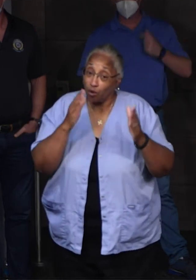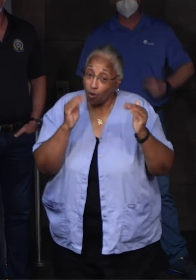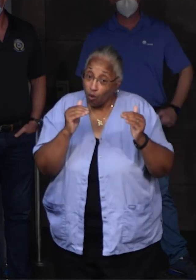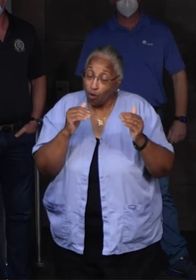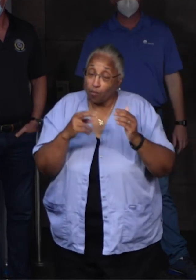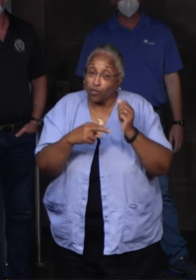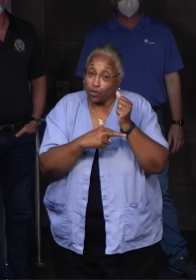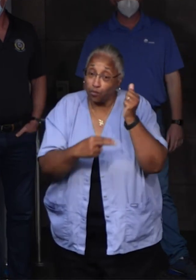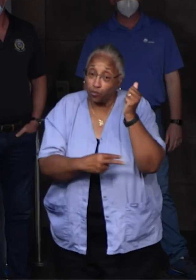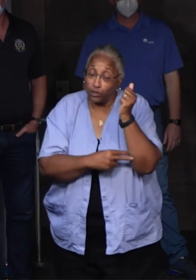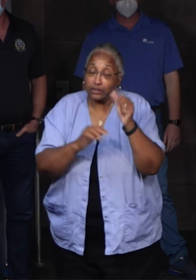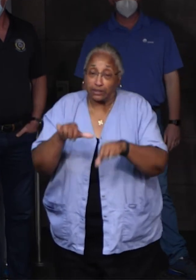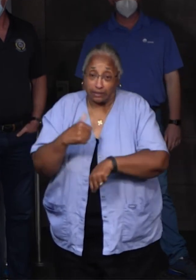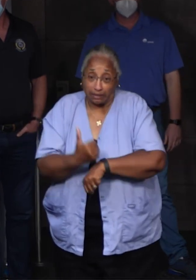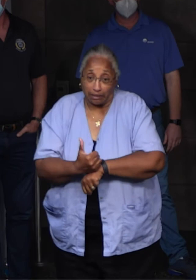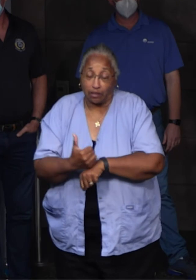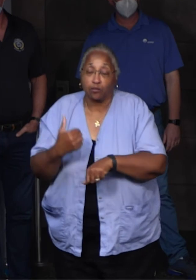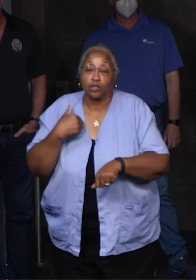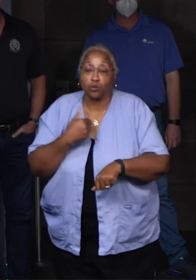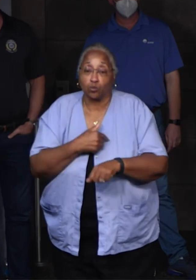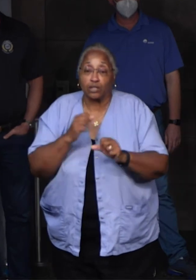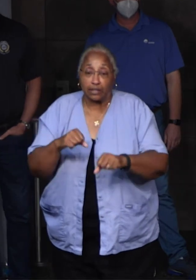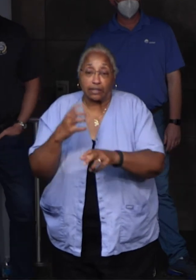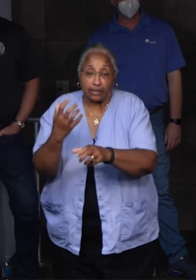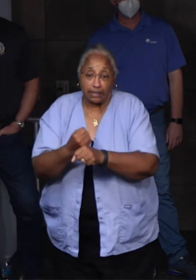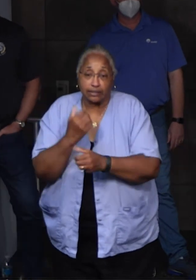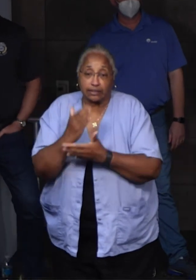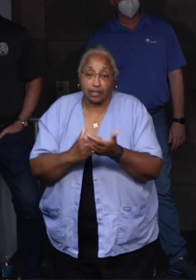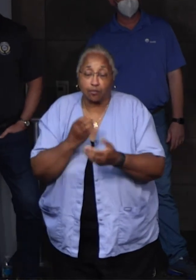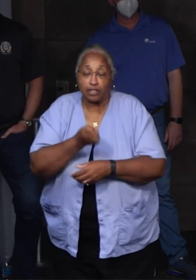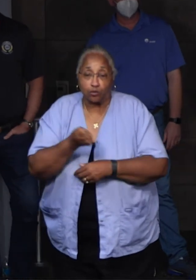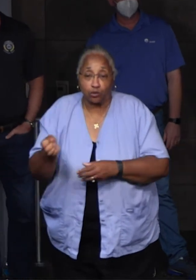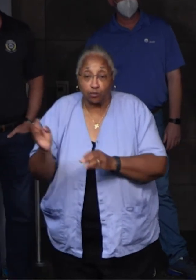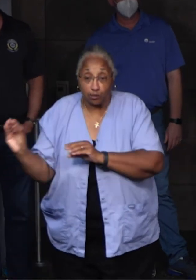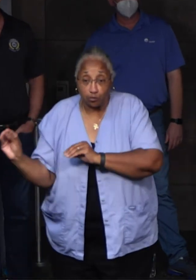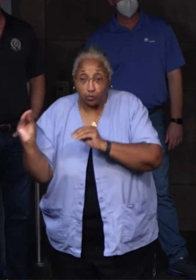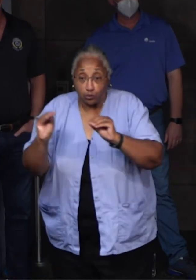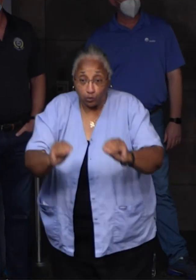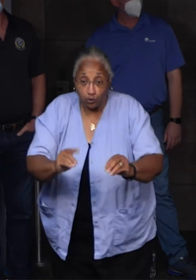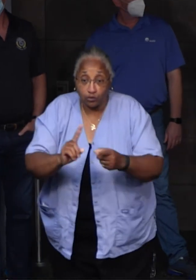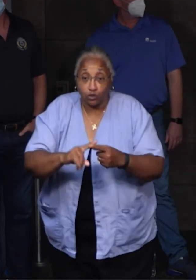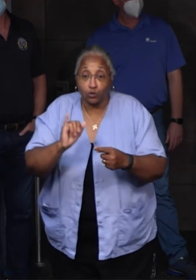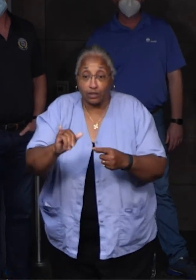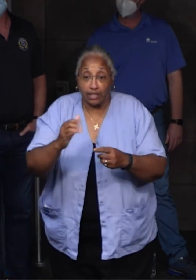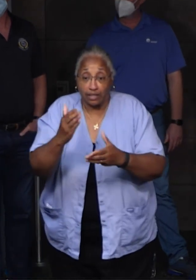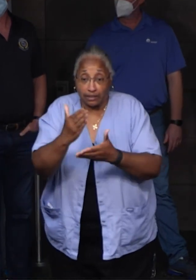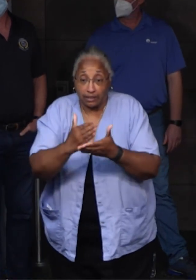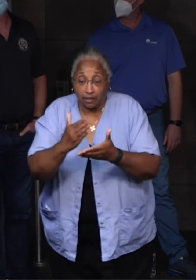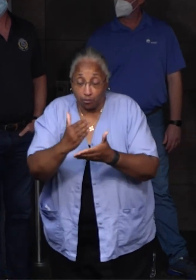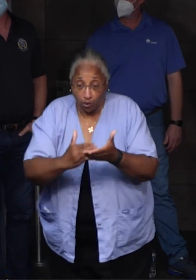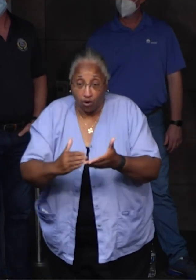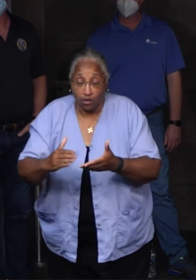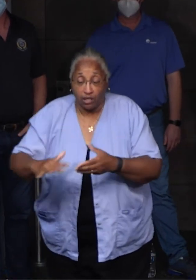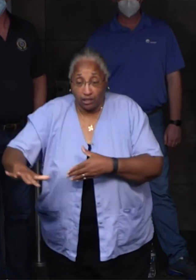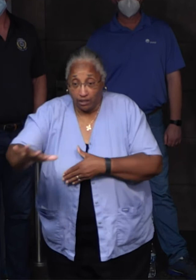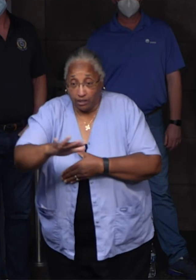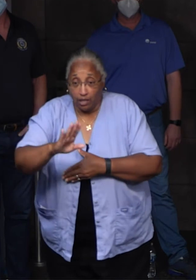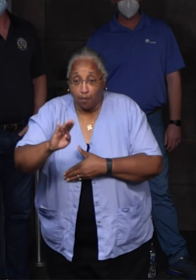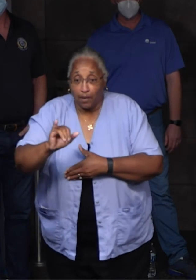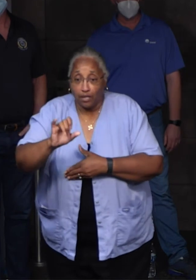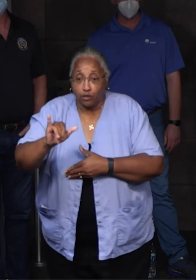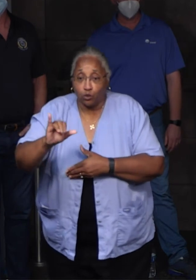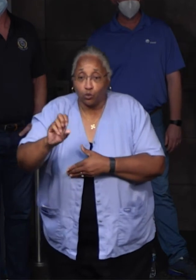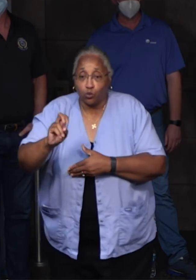bridge gets in place. We're able to get some equipment moved to that side of the bayou with some medical